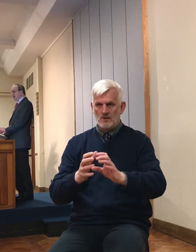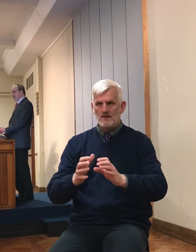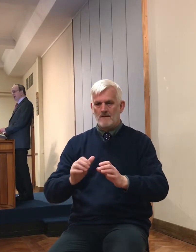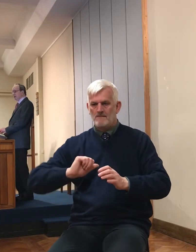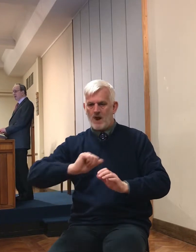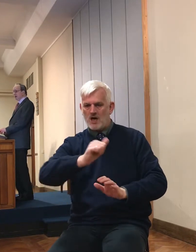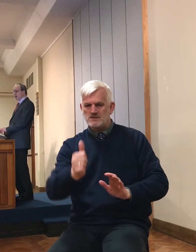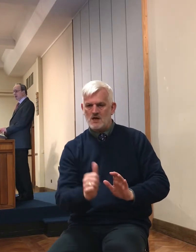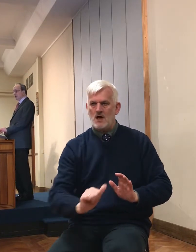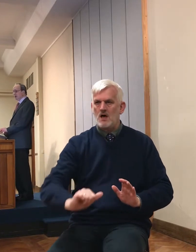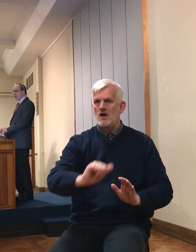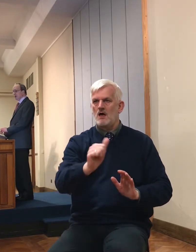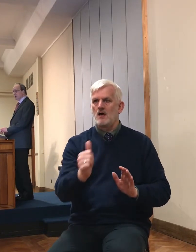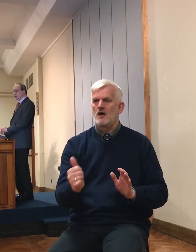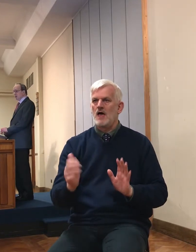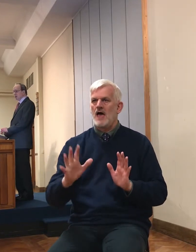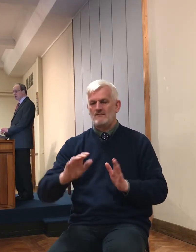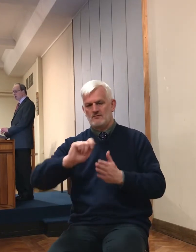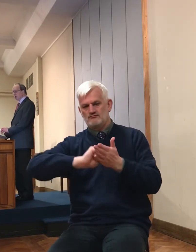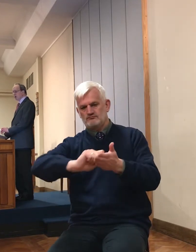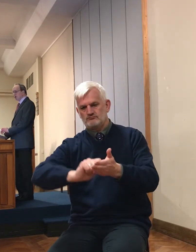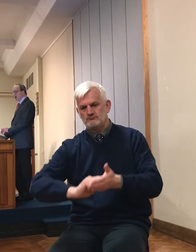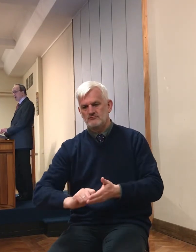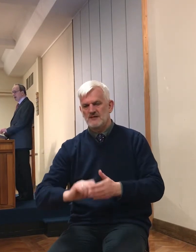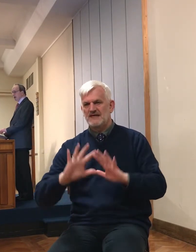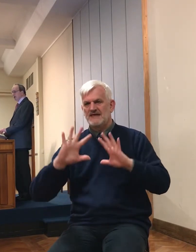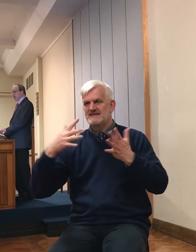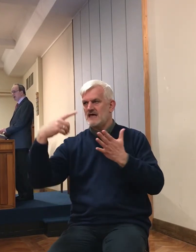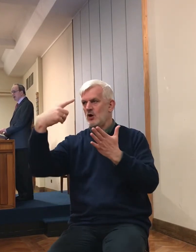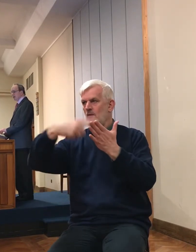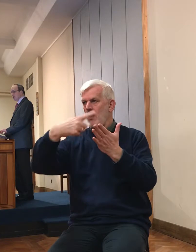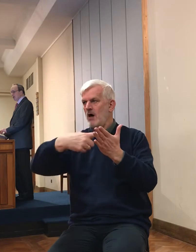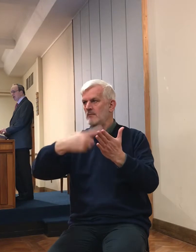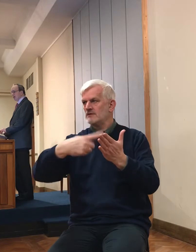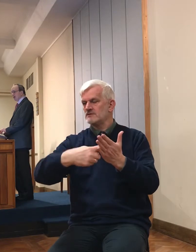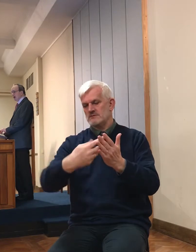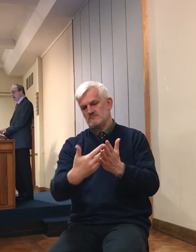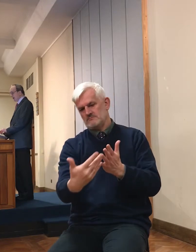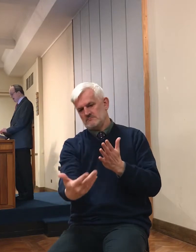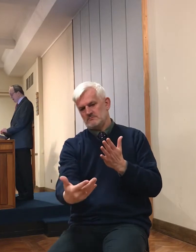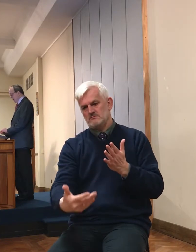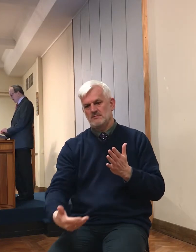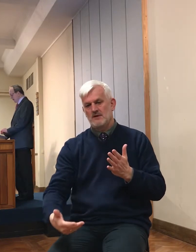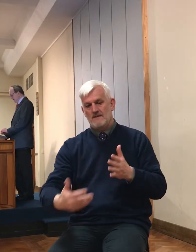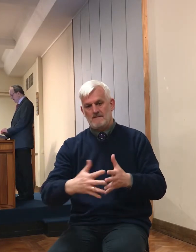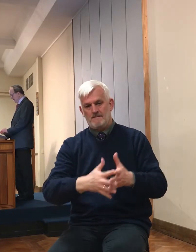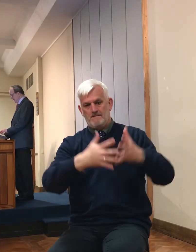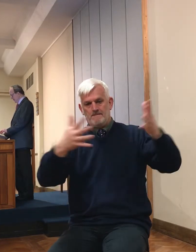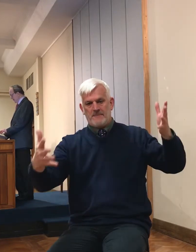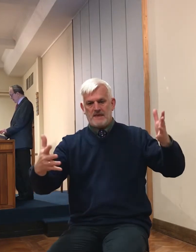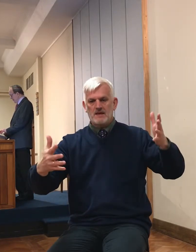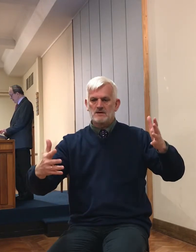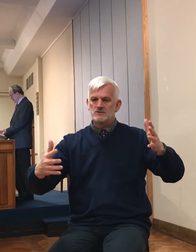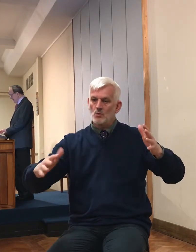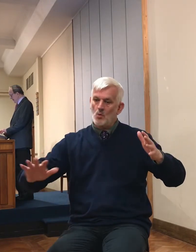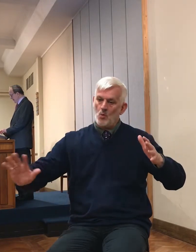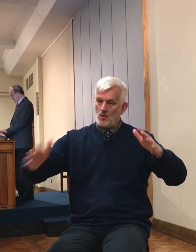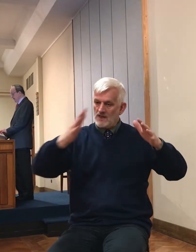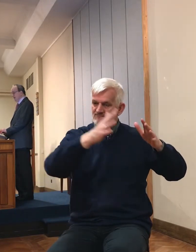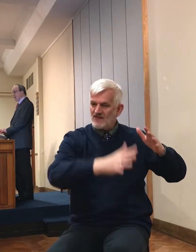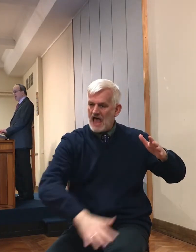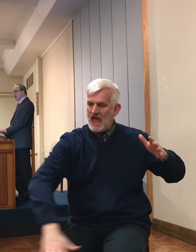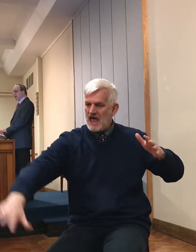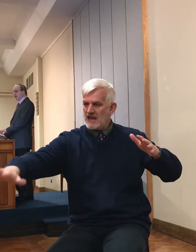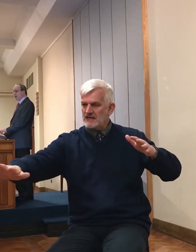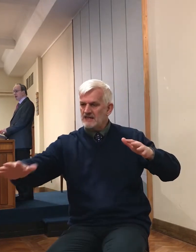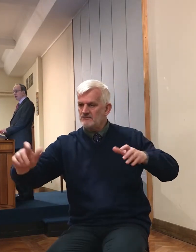the Ten Commandments, which would shine out across the valley, over to Beriza. And